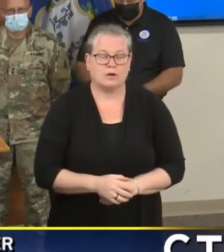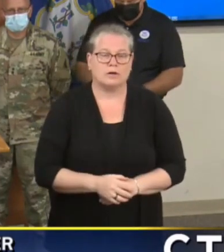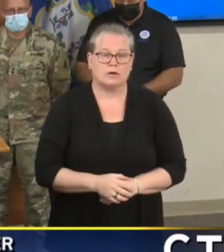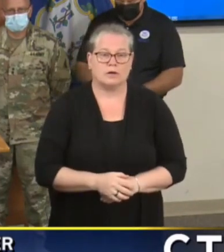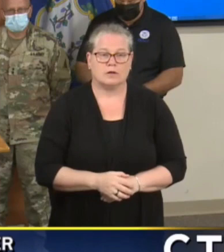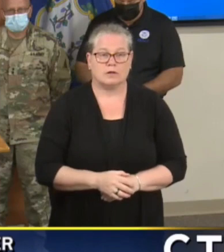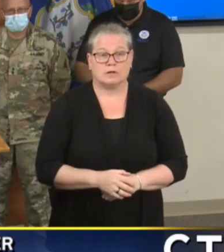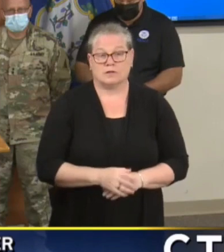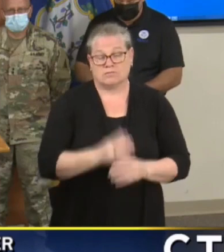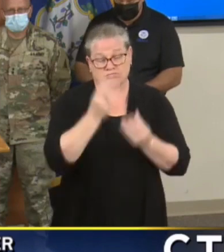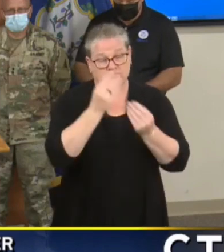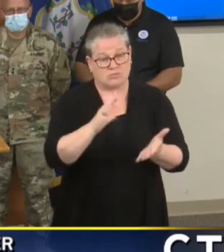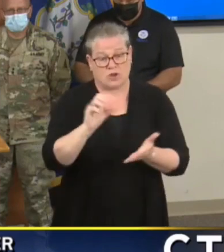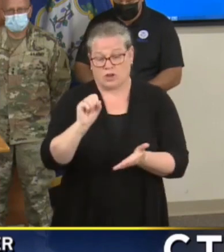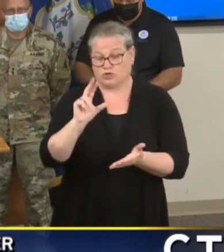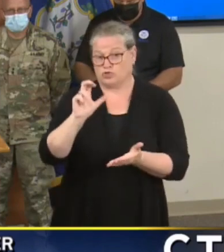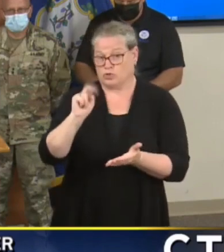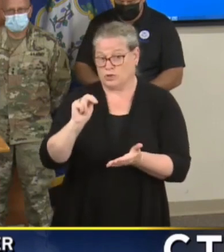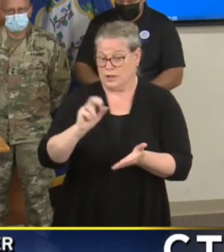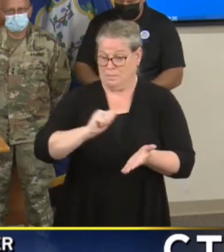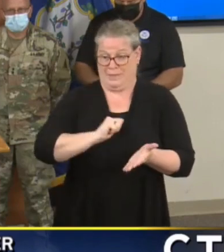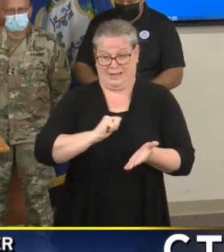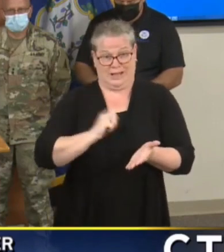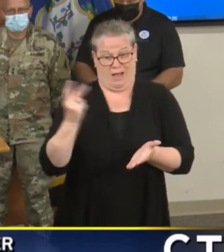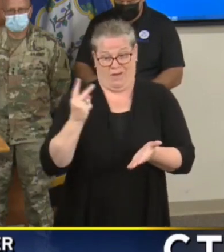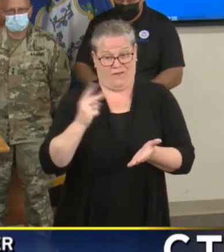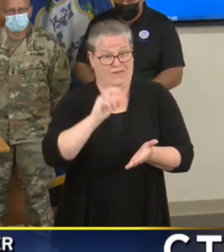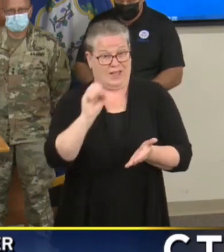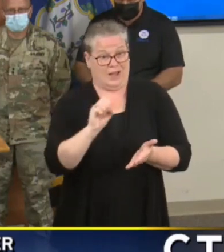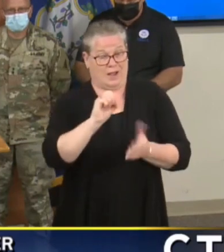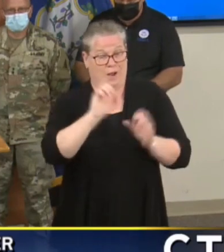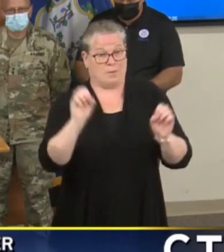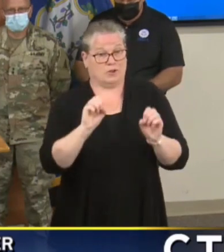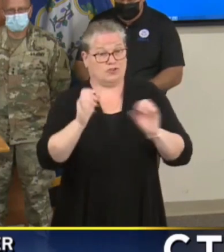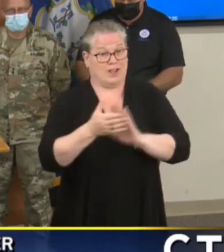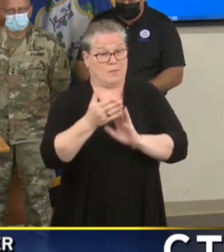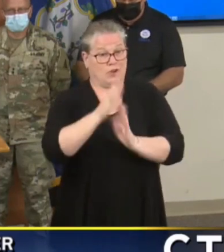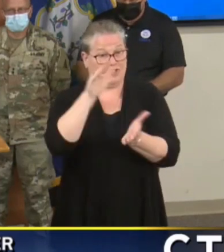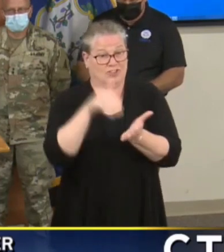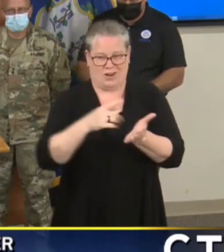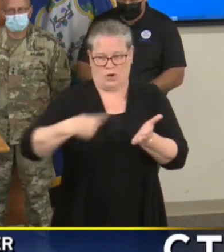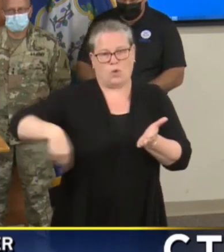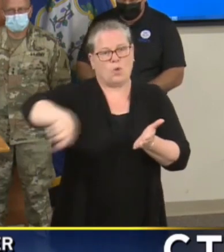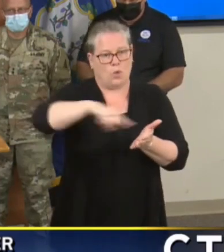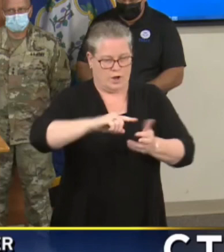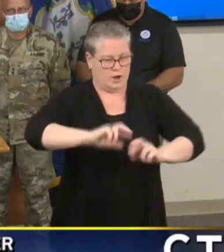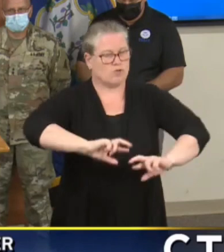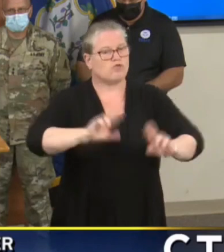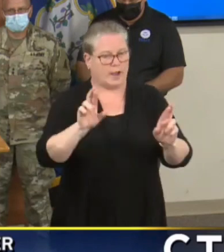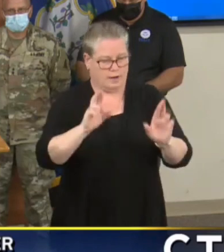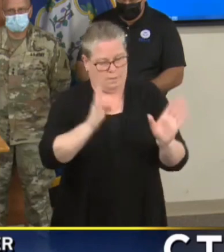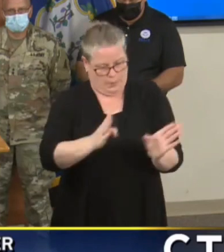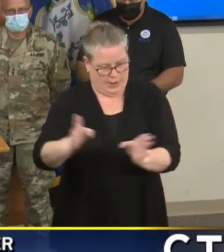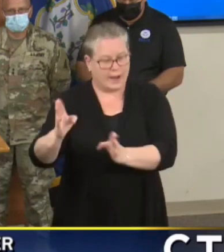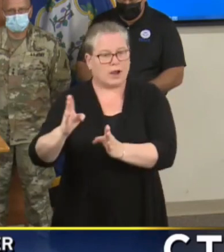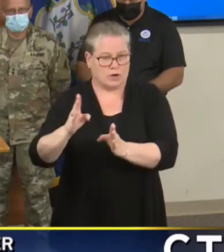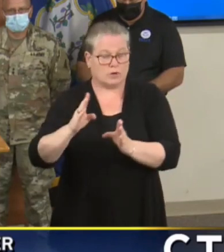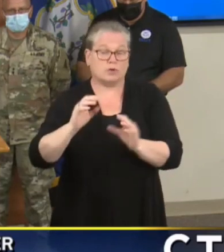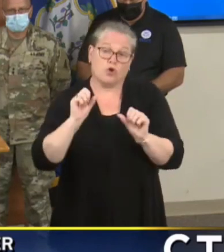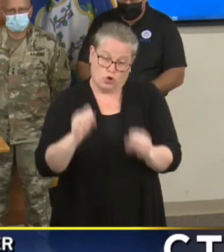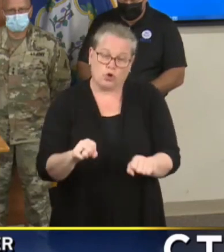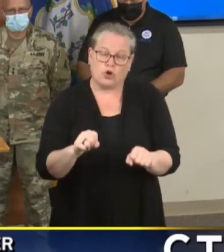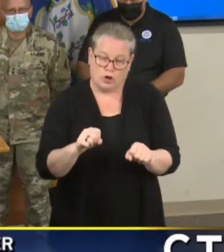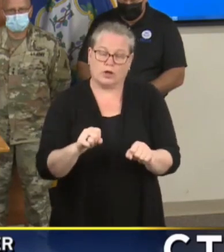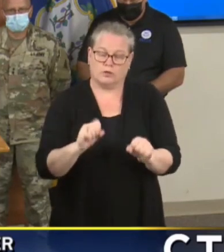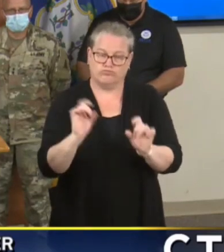of you know Susan and myself and all the folks at the Emergency Operations Center we're prepared for what could be a tough storm